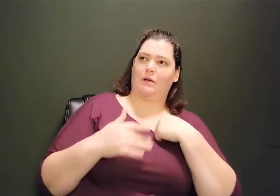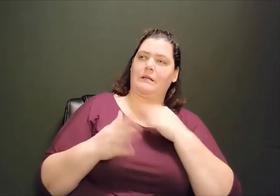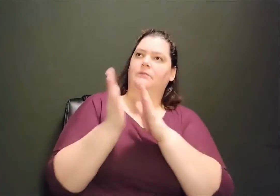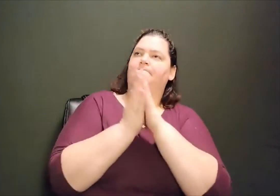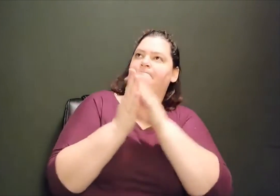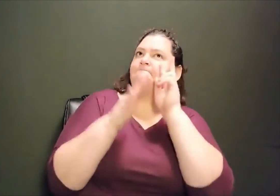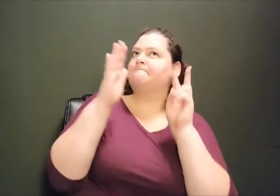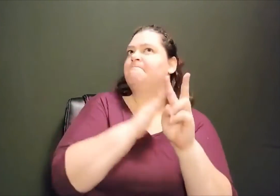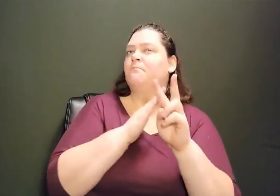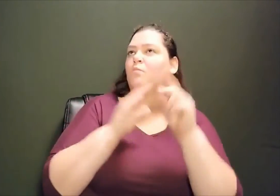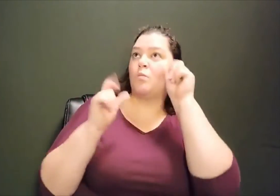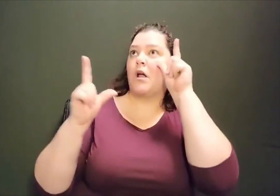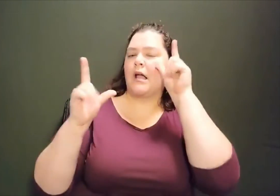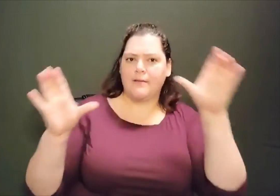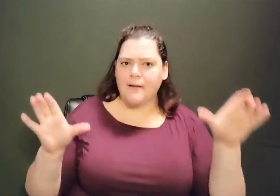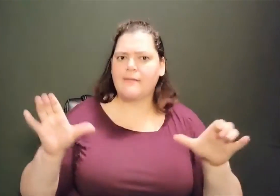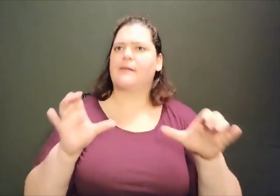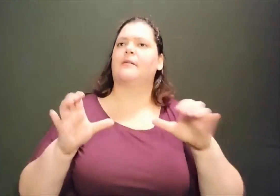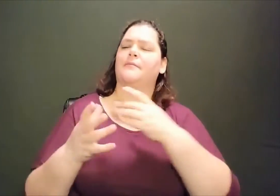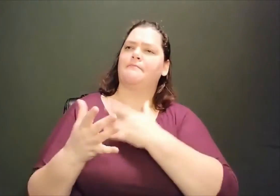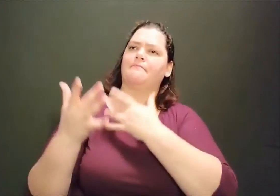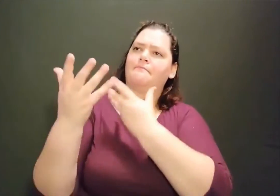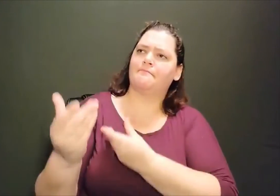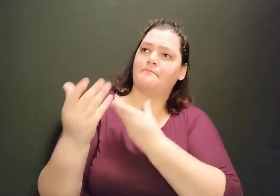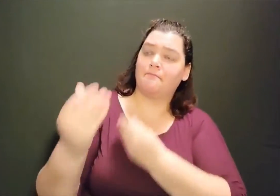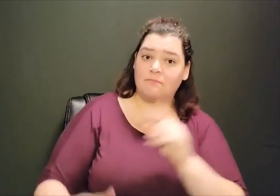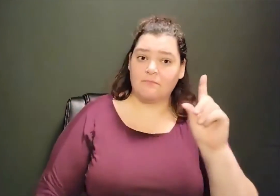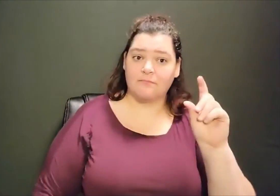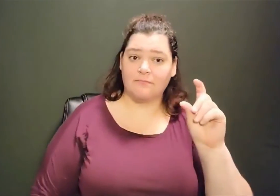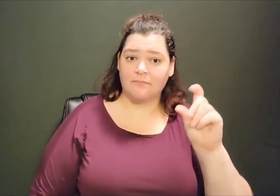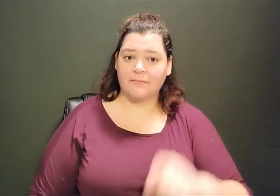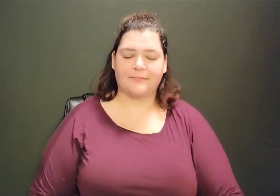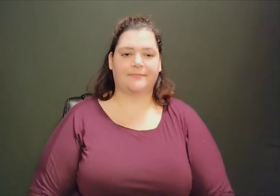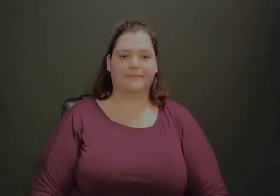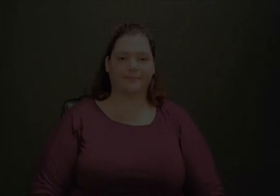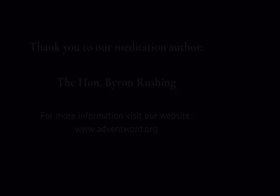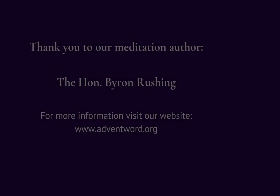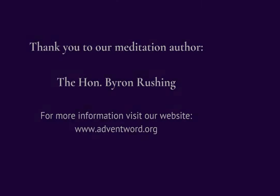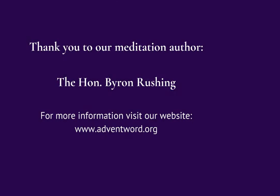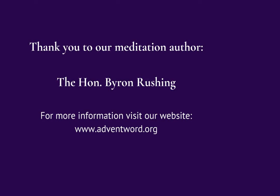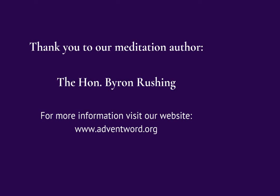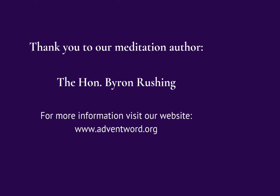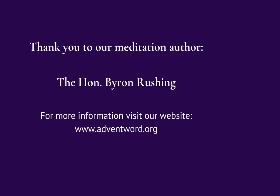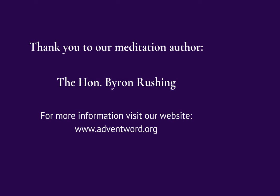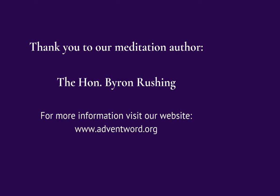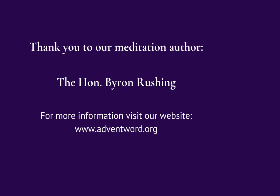Even here resting, am I anticipating waking to acting with compassion? Even here ...